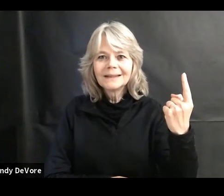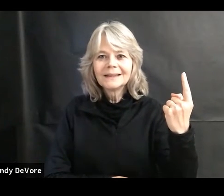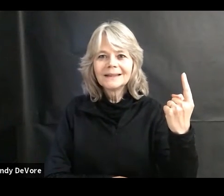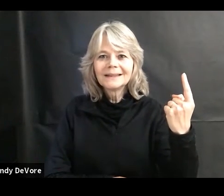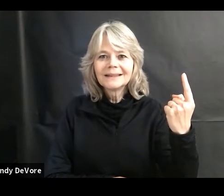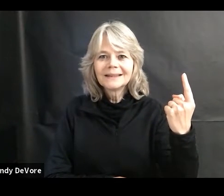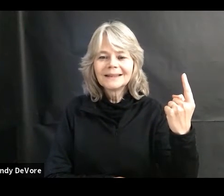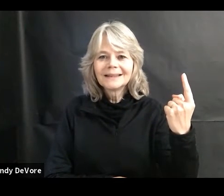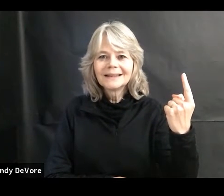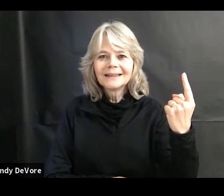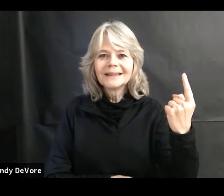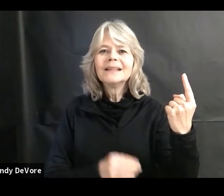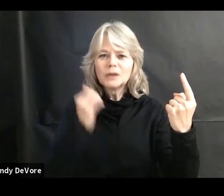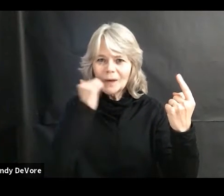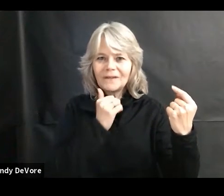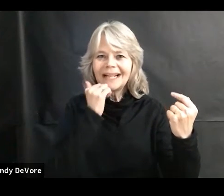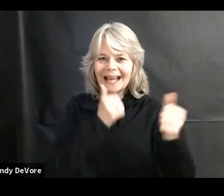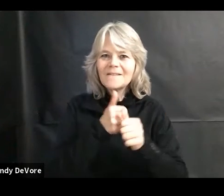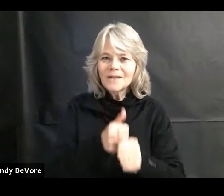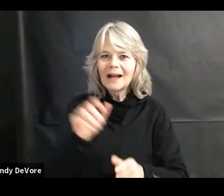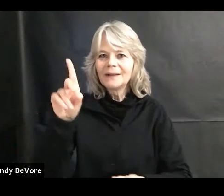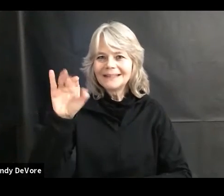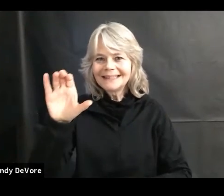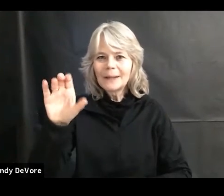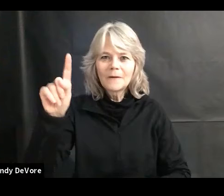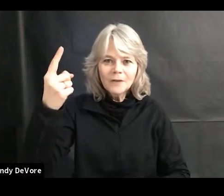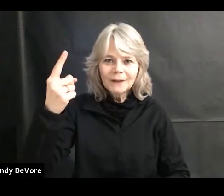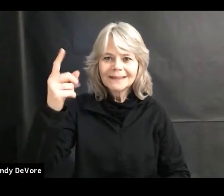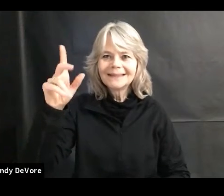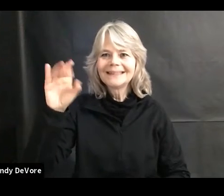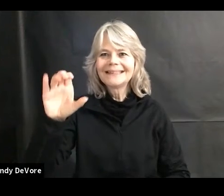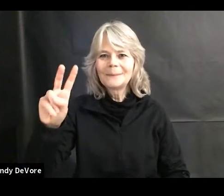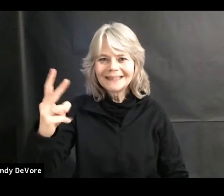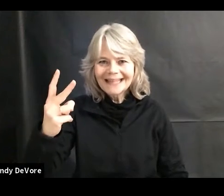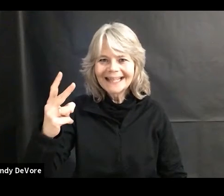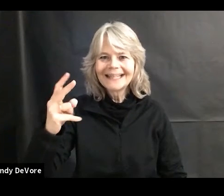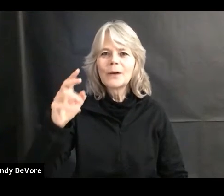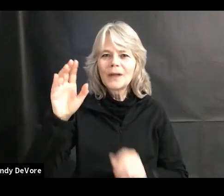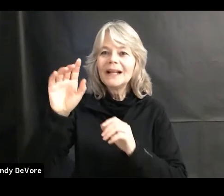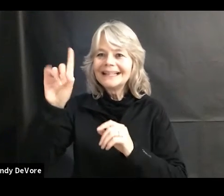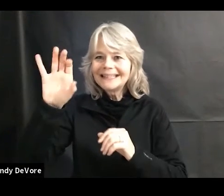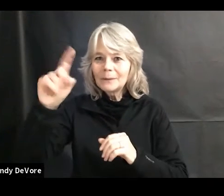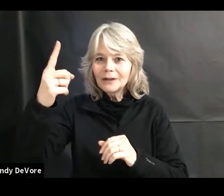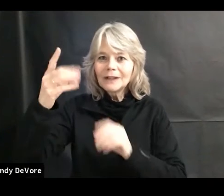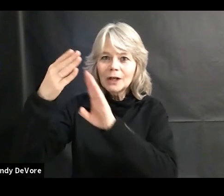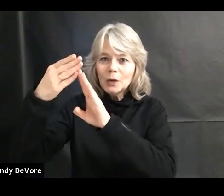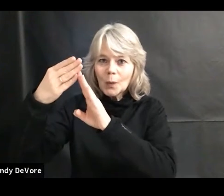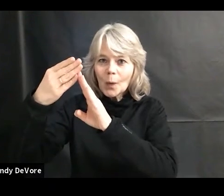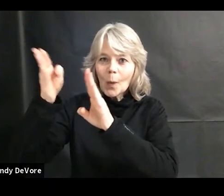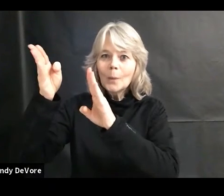So every day of December, you open a door. And there will be a message in there.